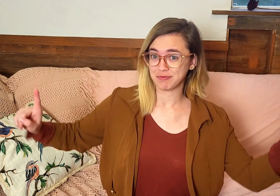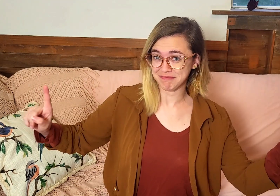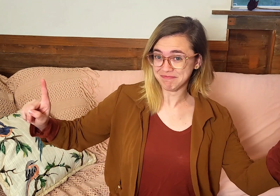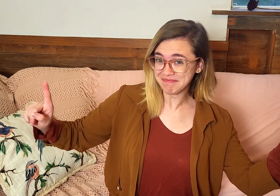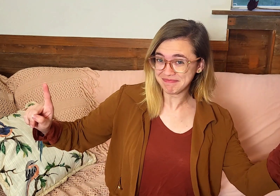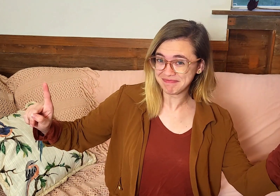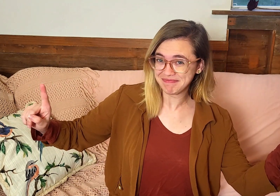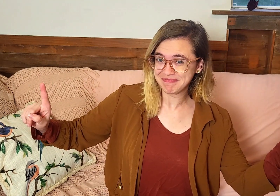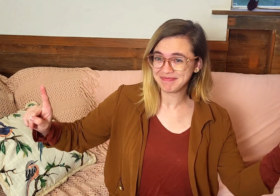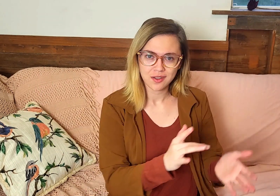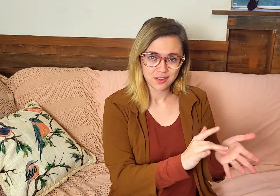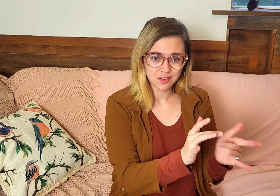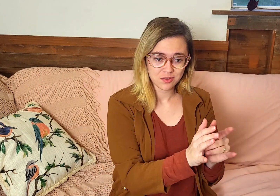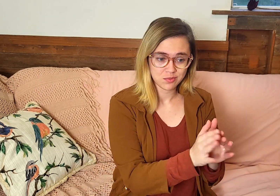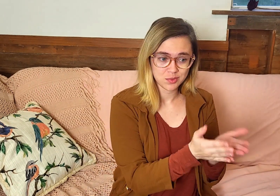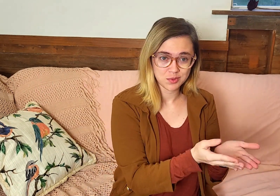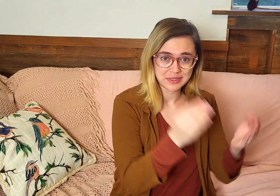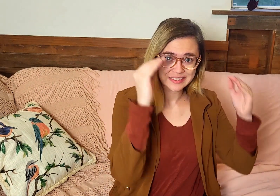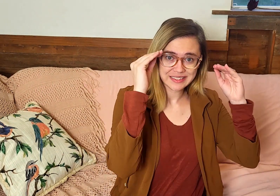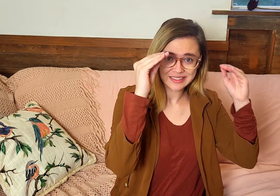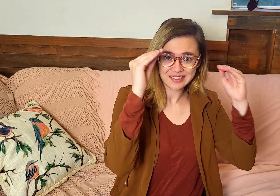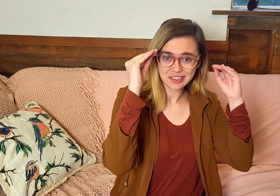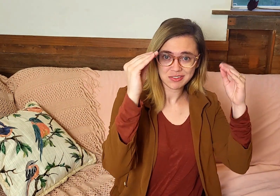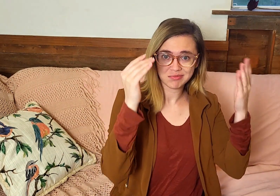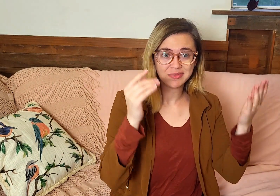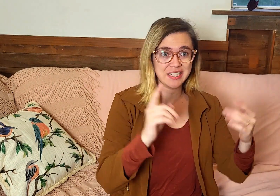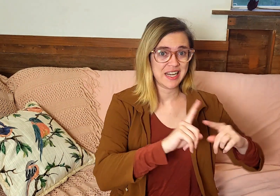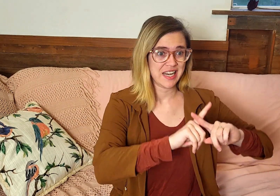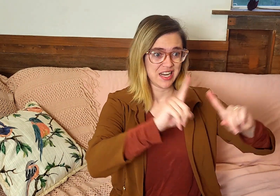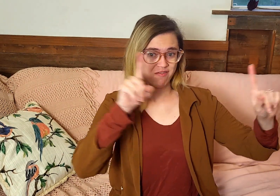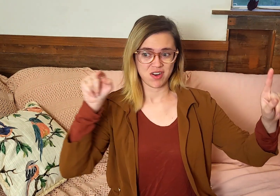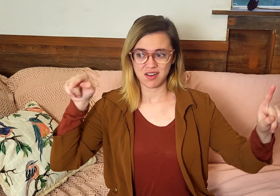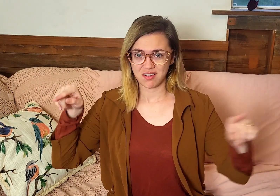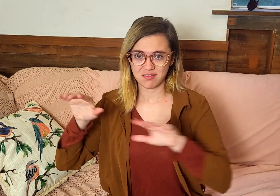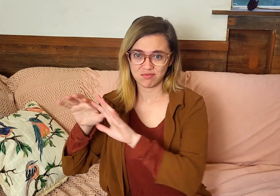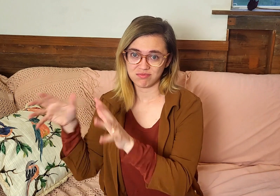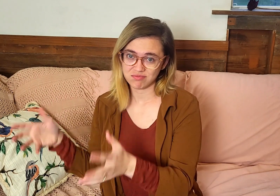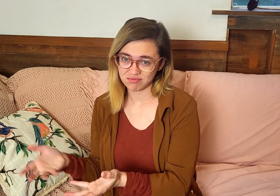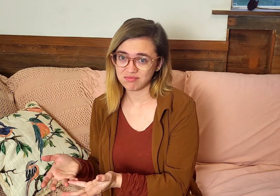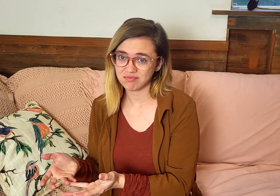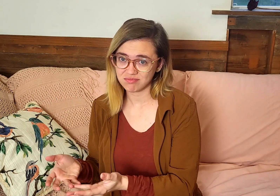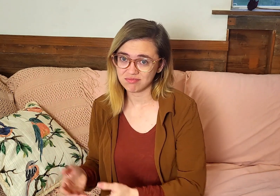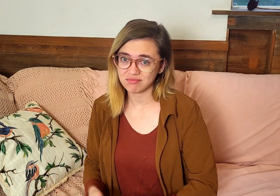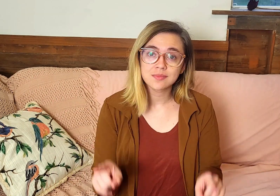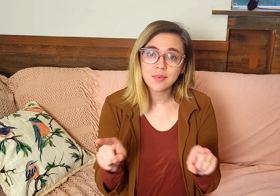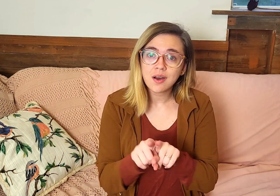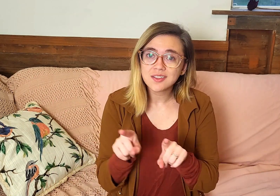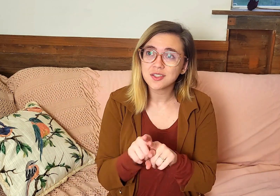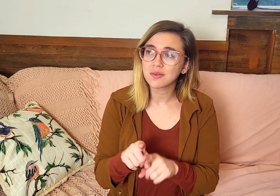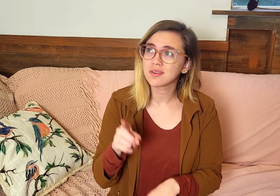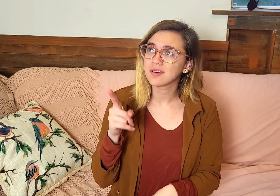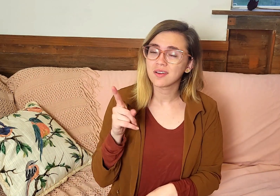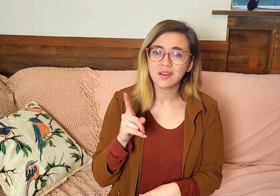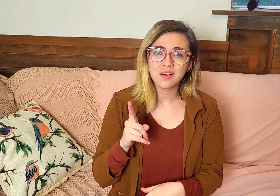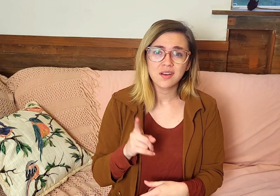very different ideologies. So the Bible teaches very opposite from the world what the world teaches.